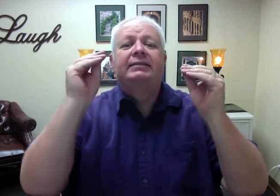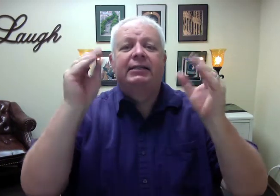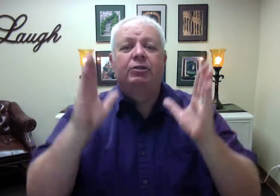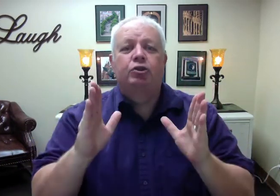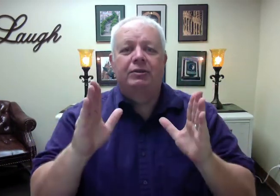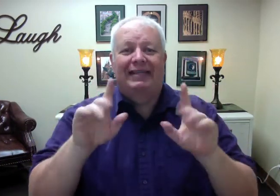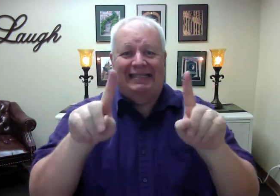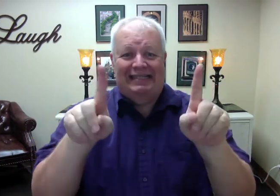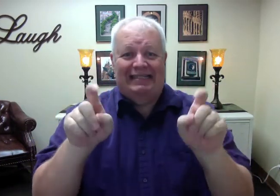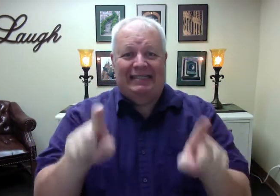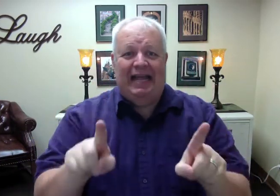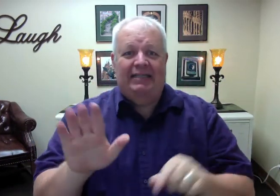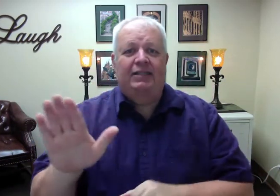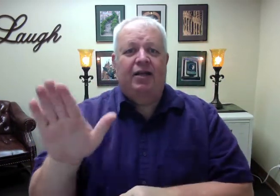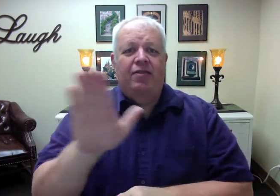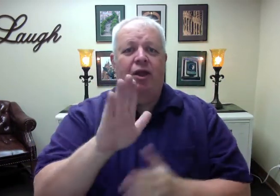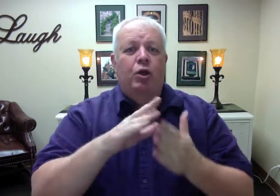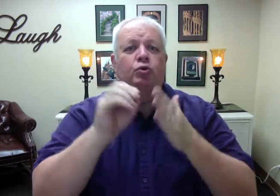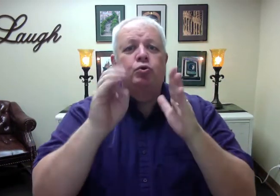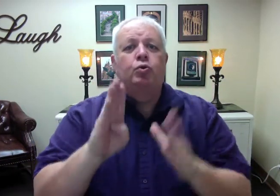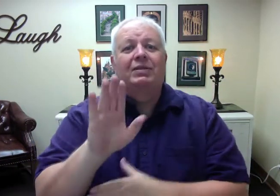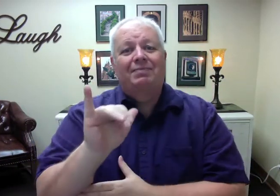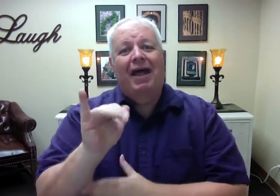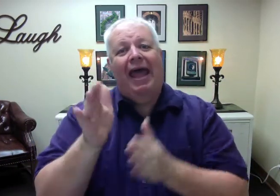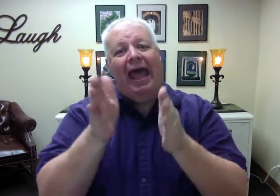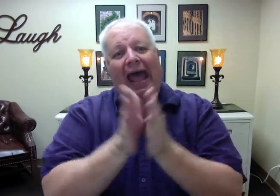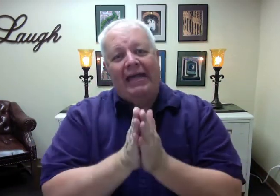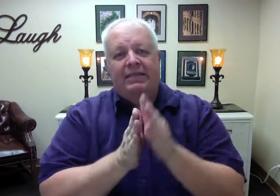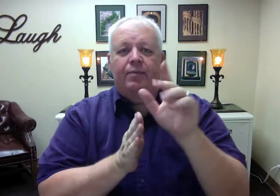test their students by asking them questions.